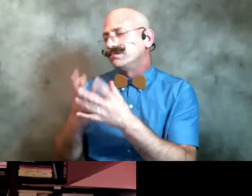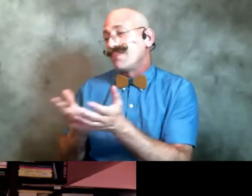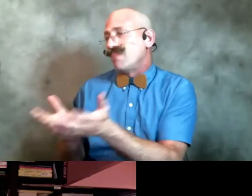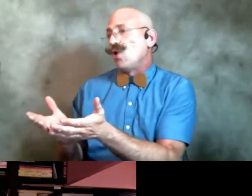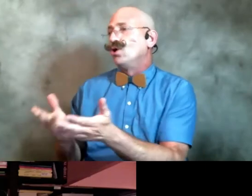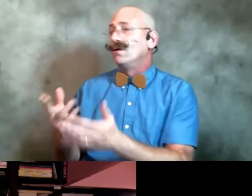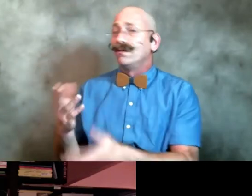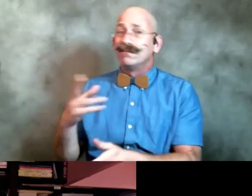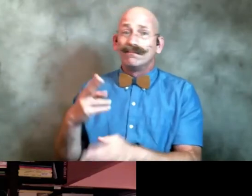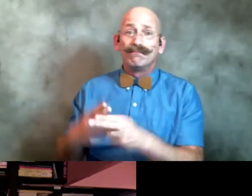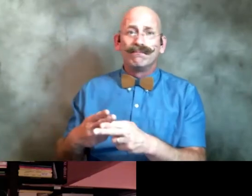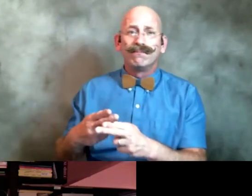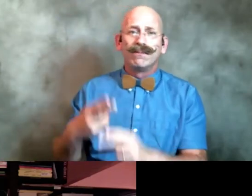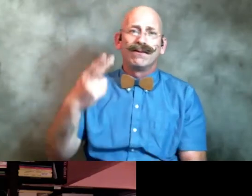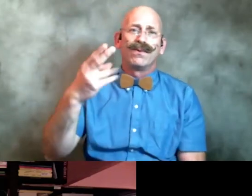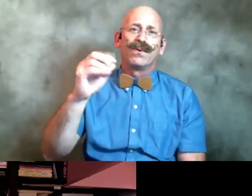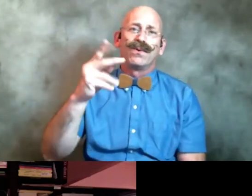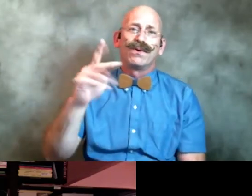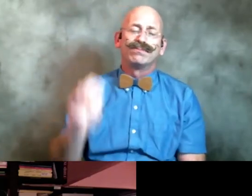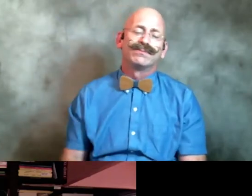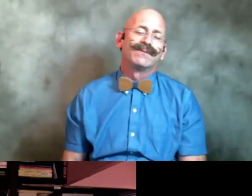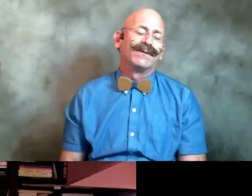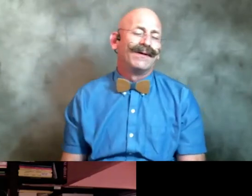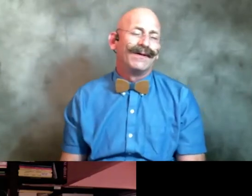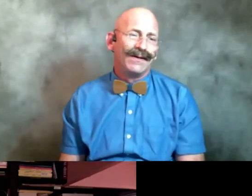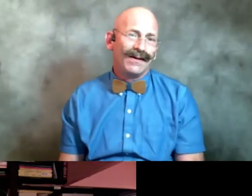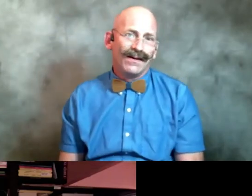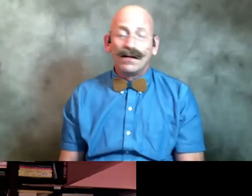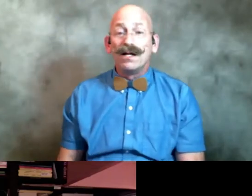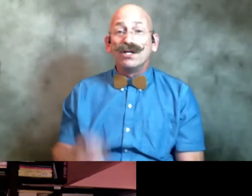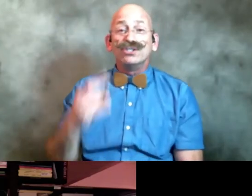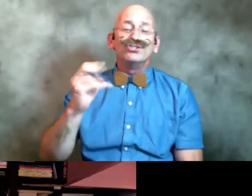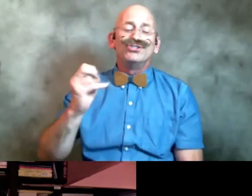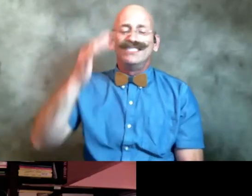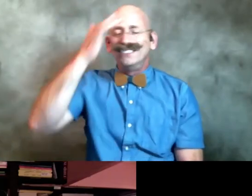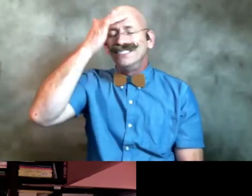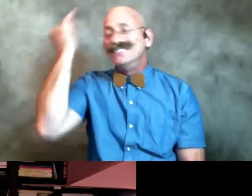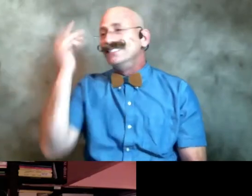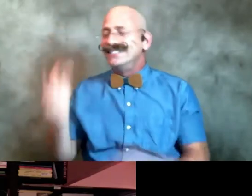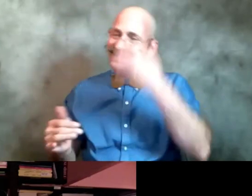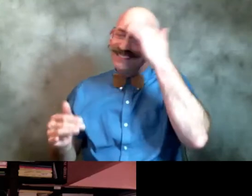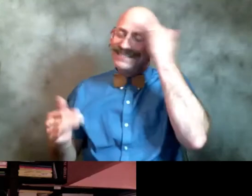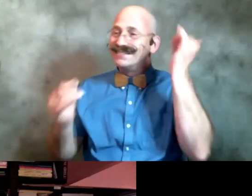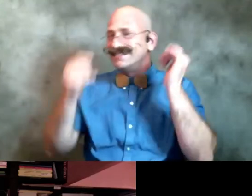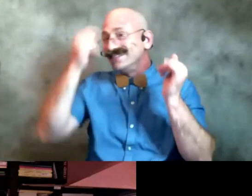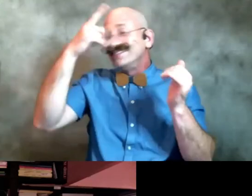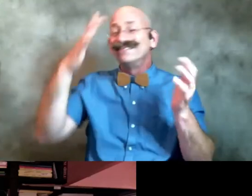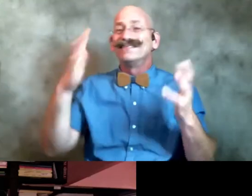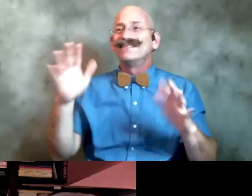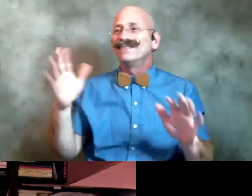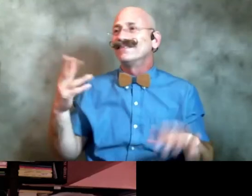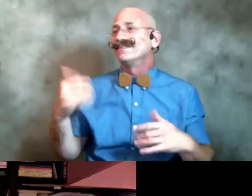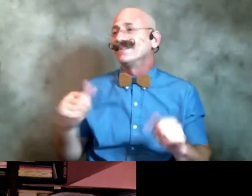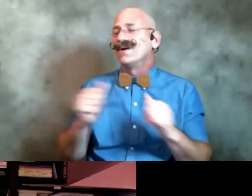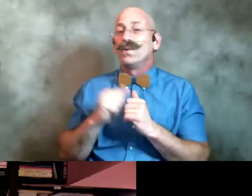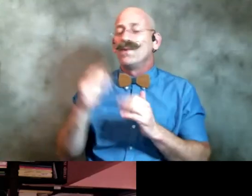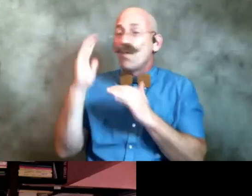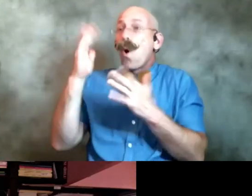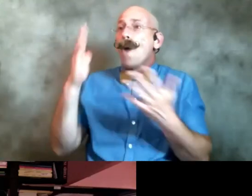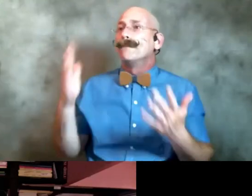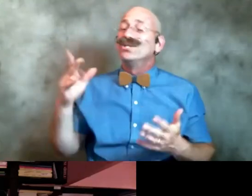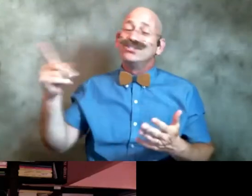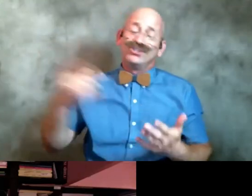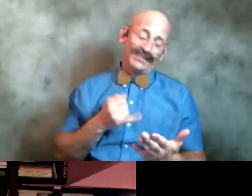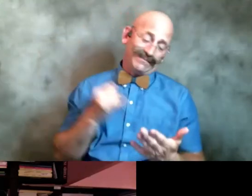she shook her sandy bangs out of her eyes with hope drew hearts